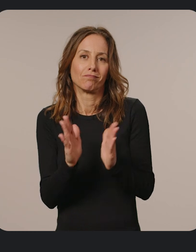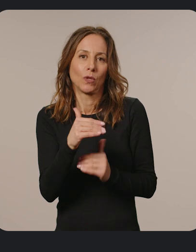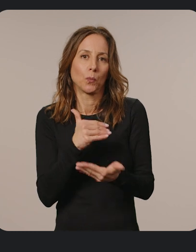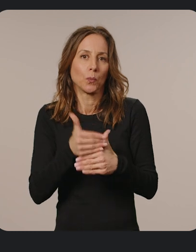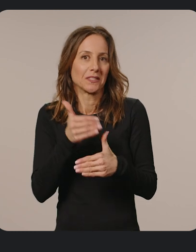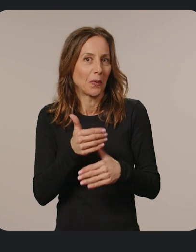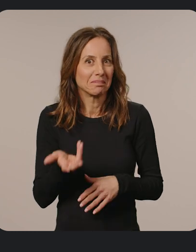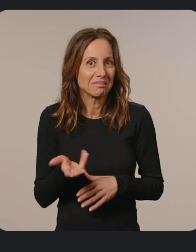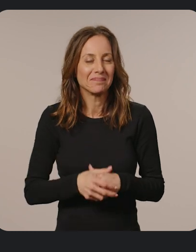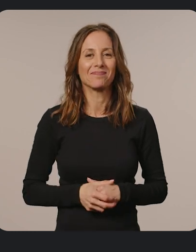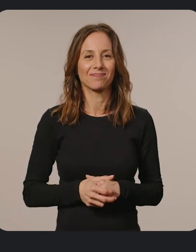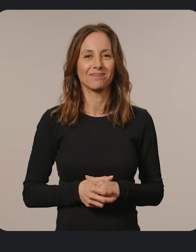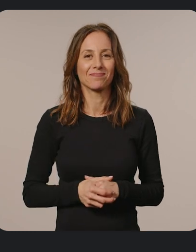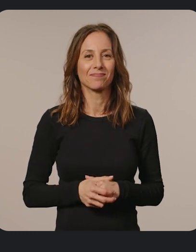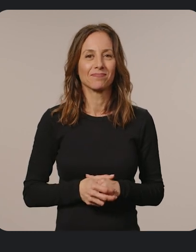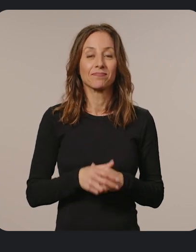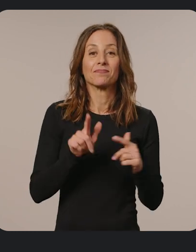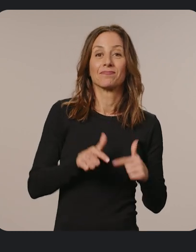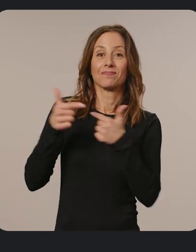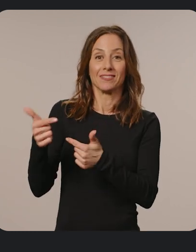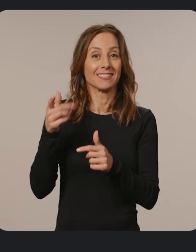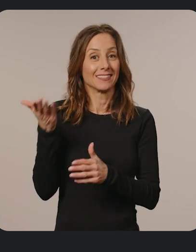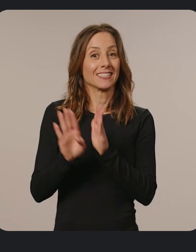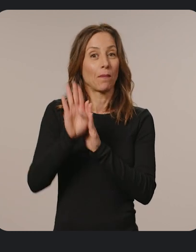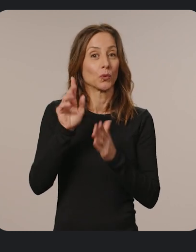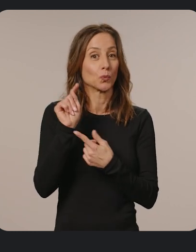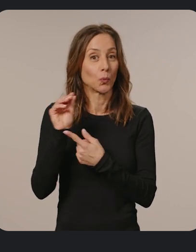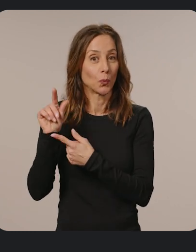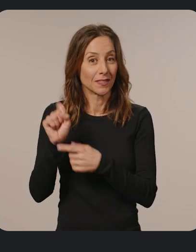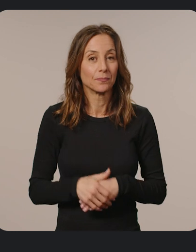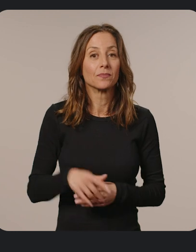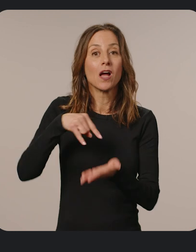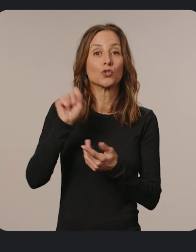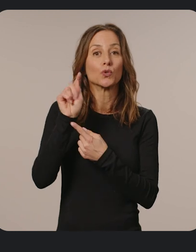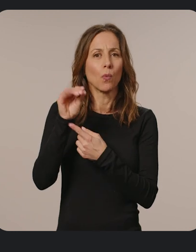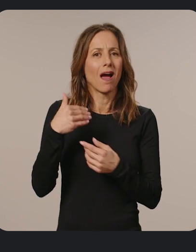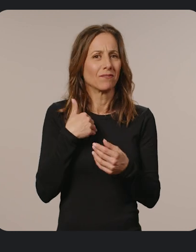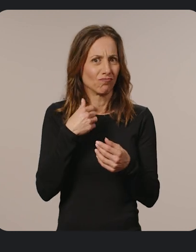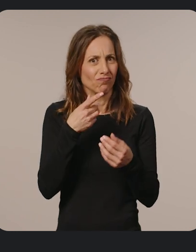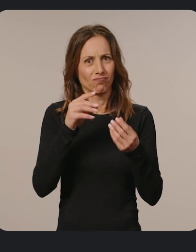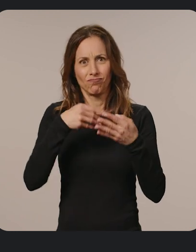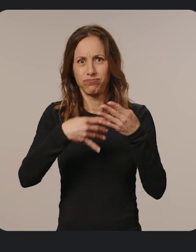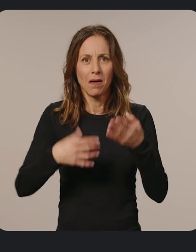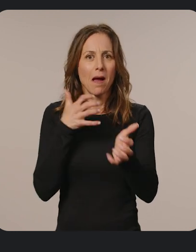tablet-sized window. Over to DevTools. Android Studio has a number of updates that help you build,